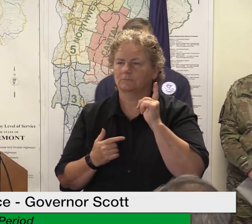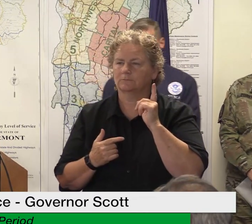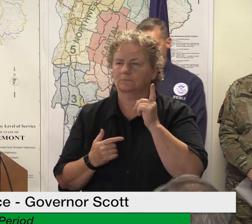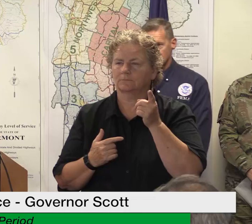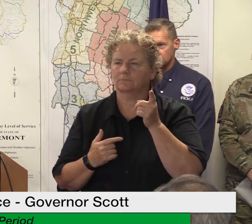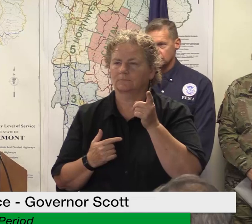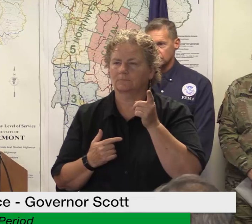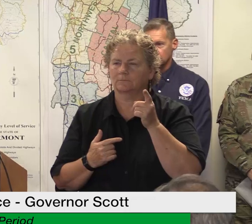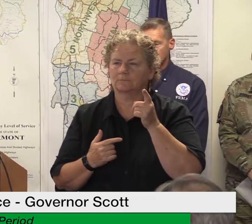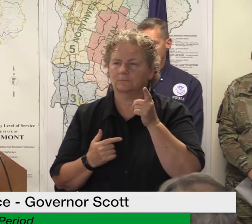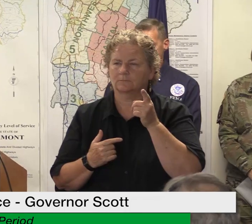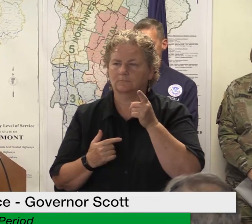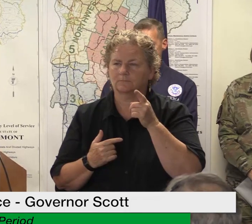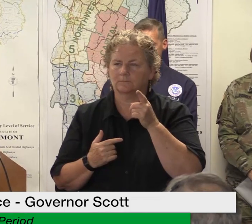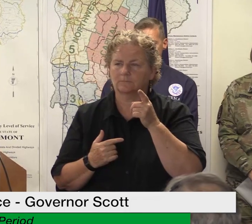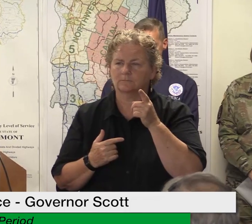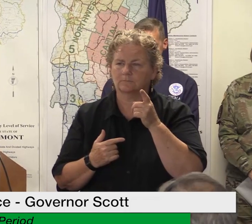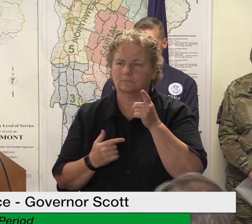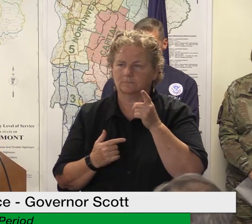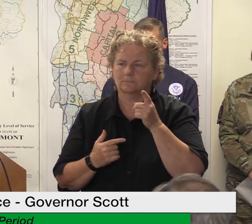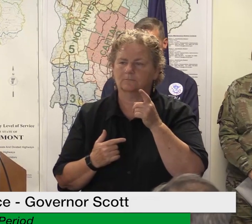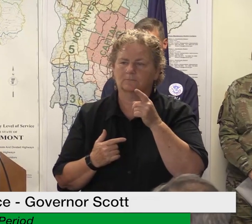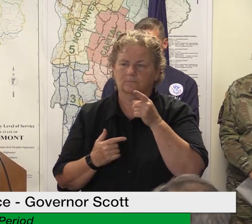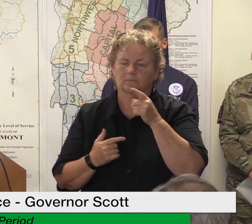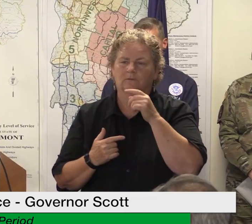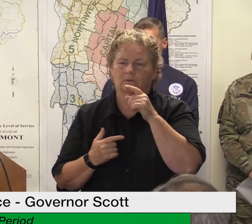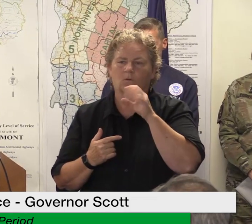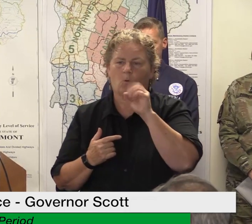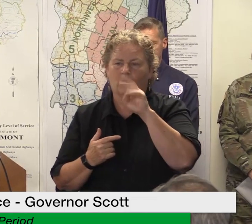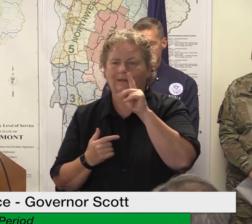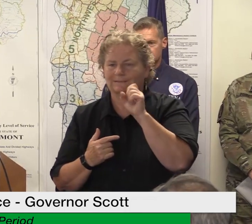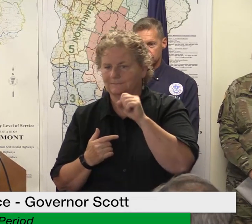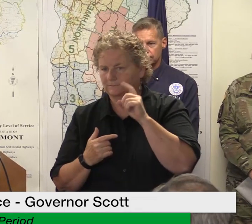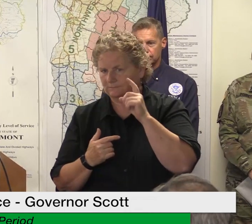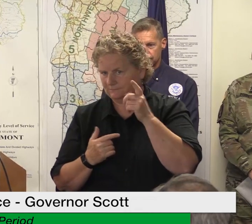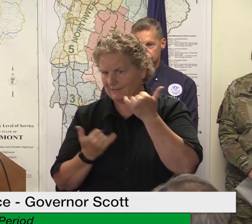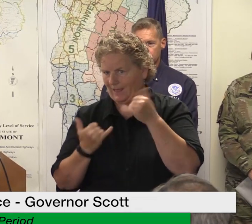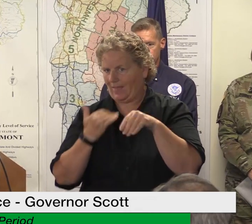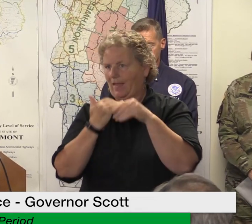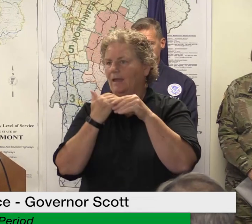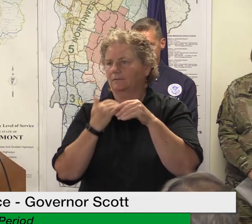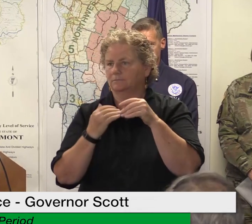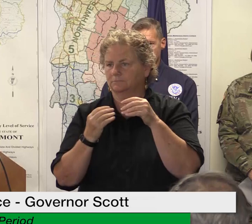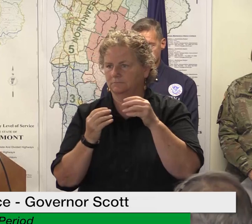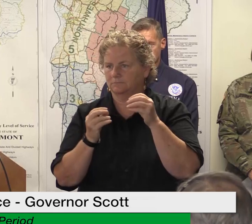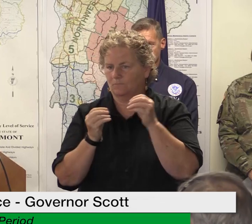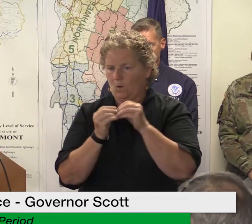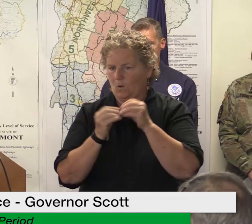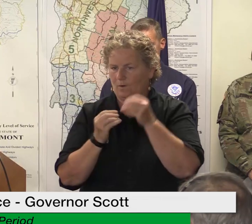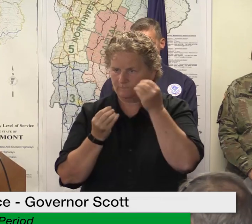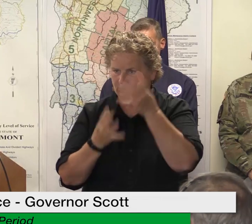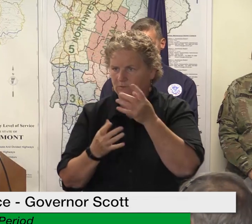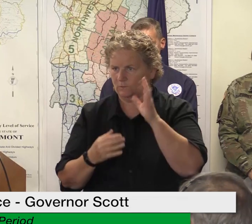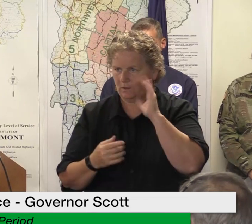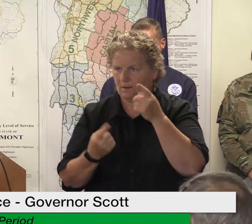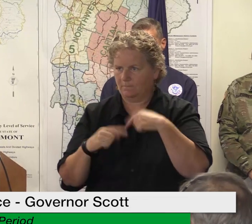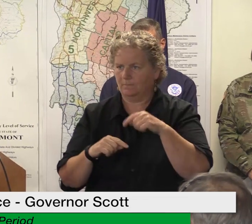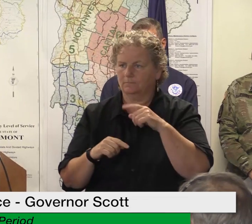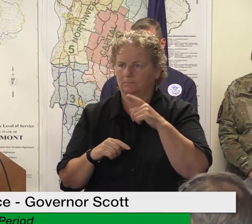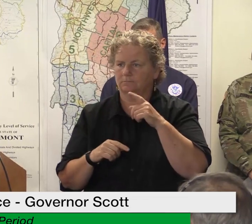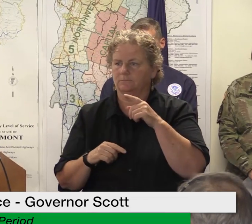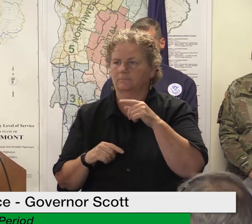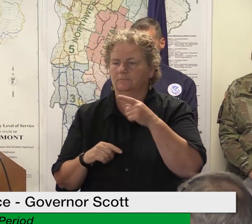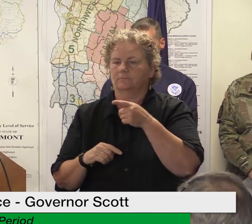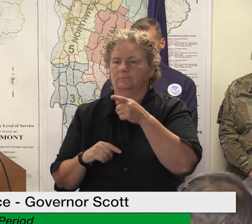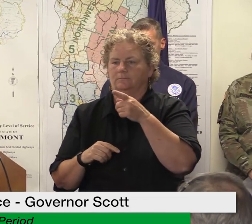designated to call 2-1-1 with their with their damage declaration to fill out the form uh